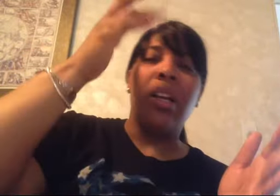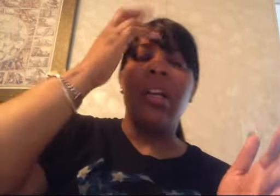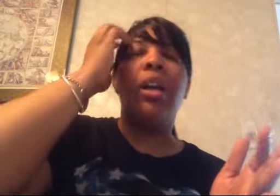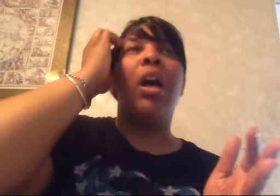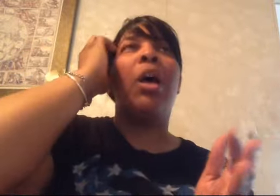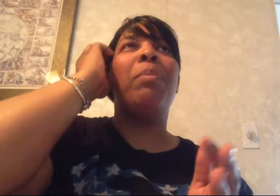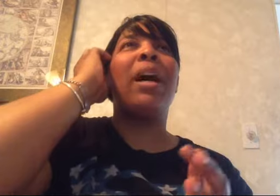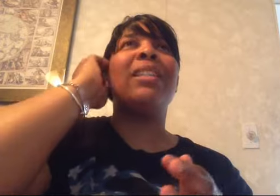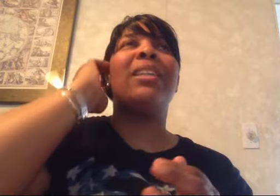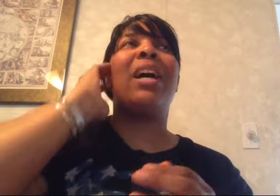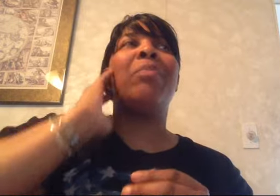but